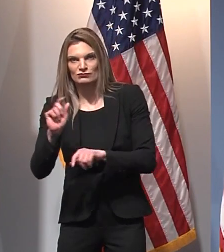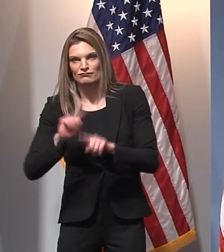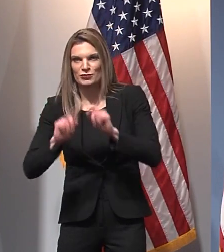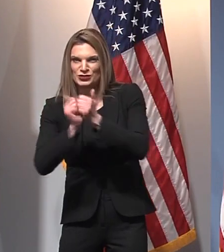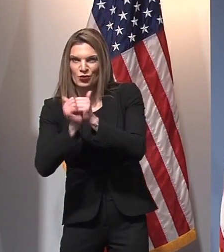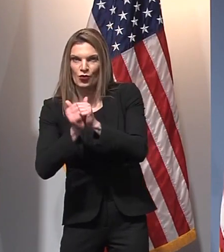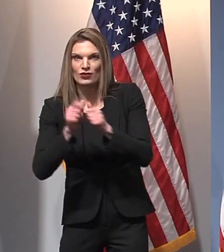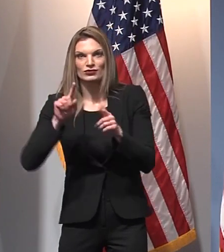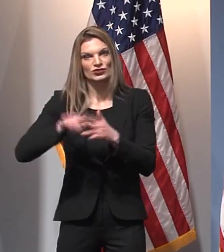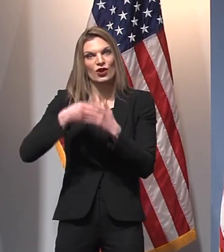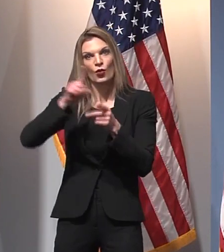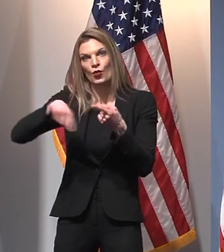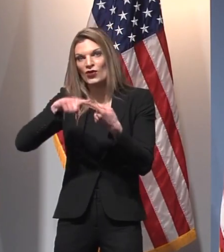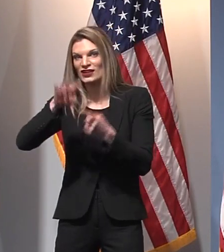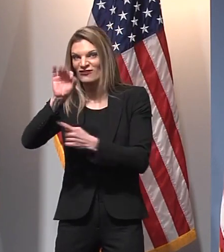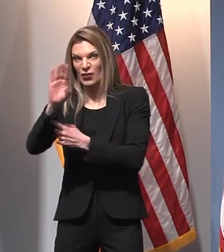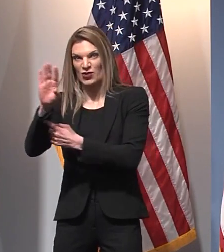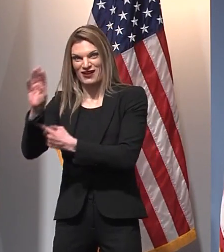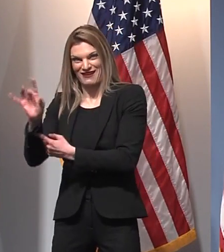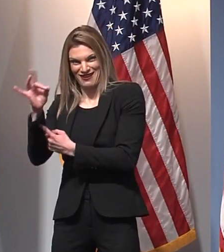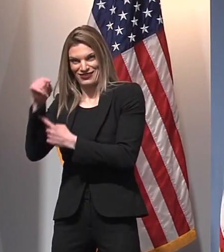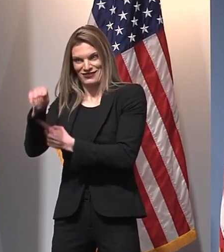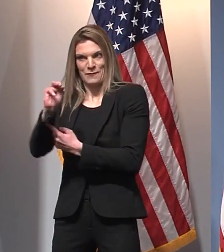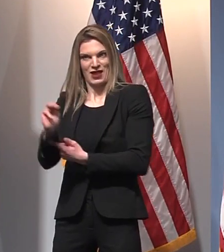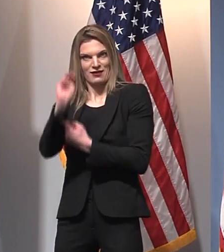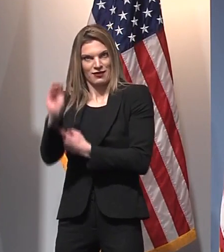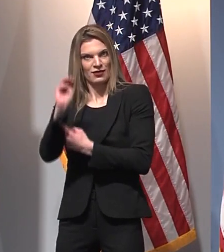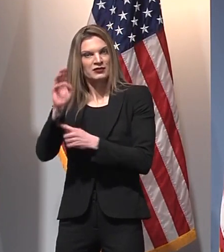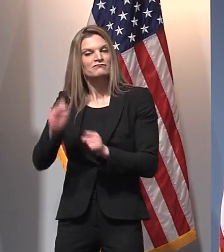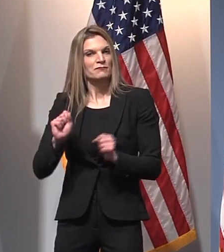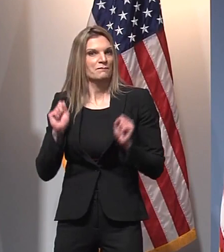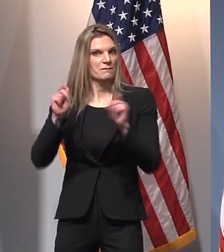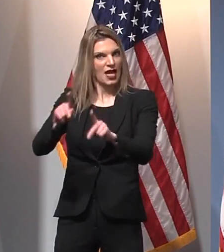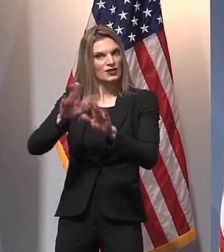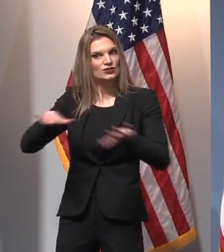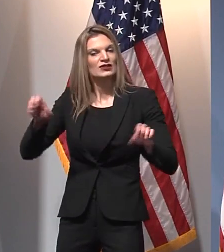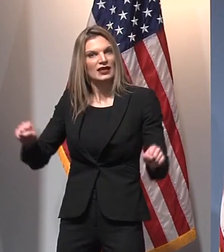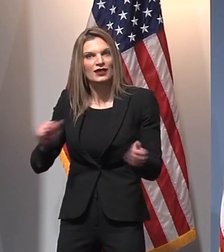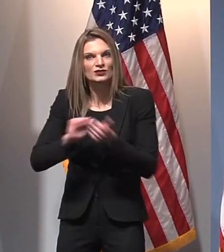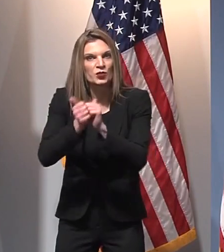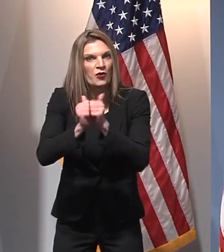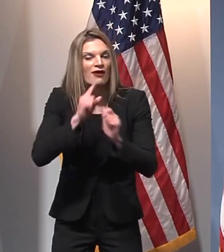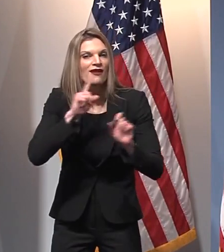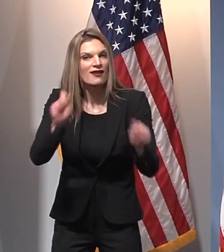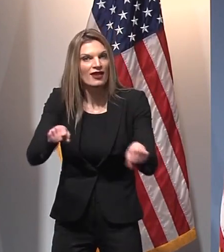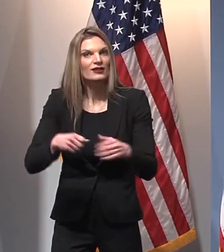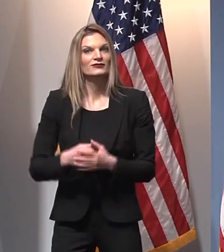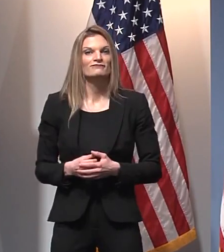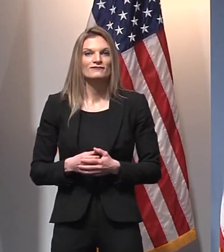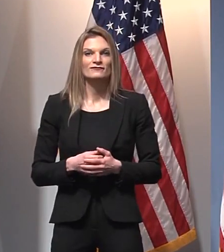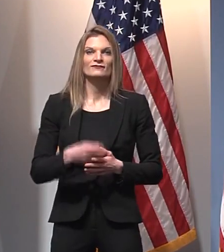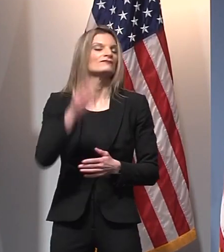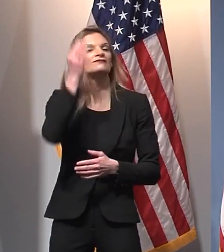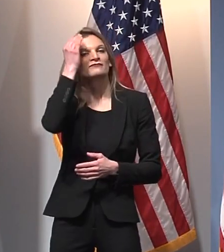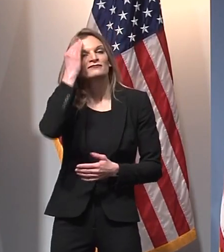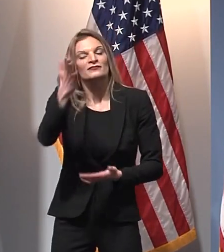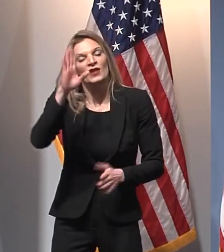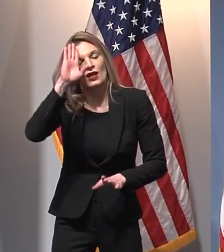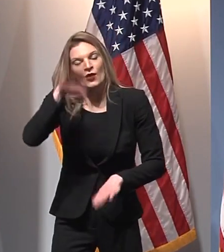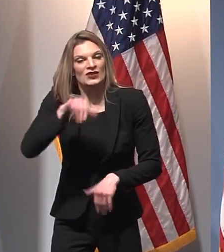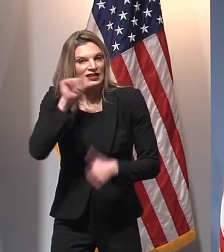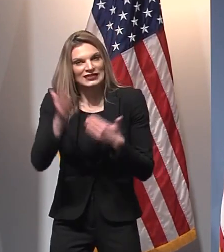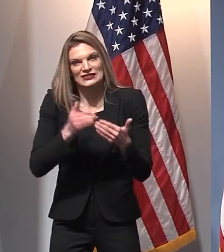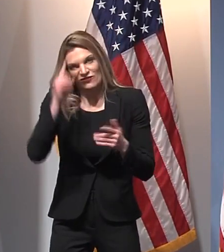Monday, February 8th. I know these past months have been tough on all of us, and I know they've been really hard on student